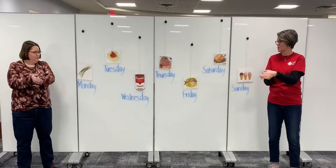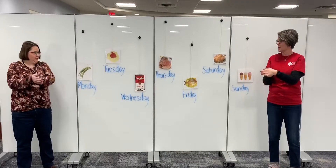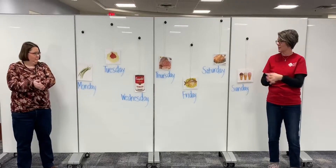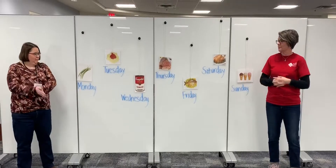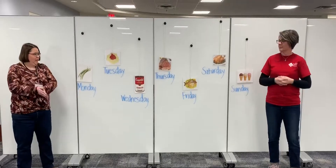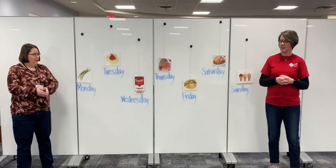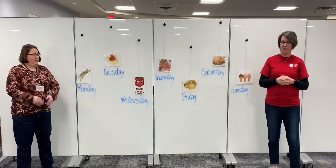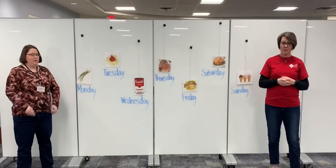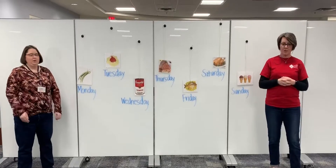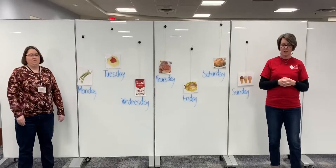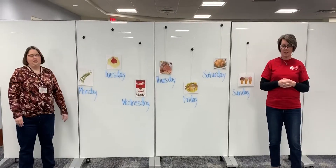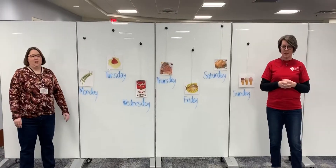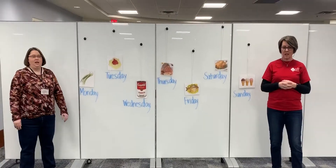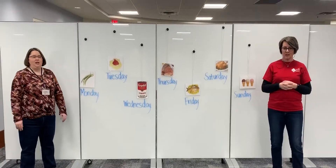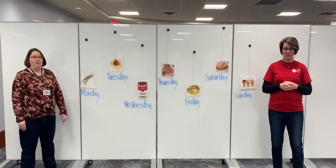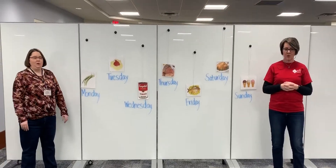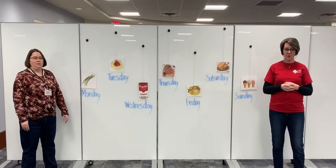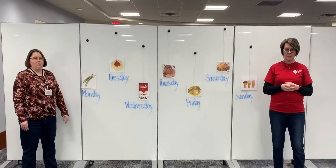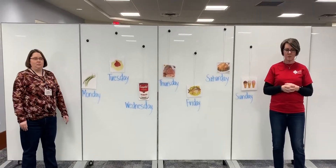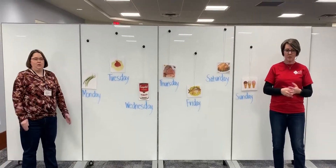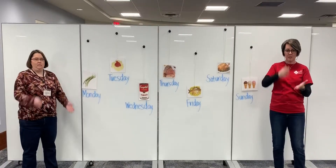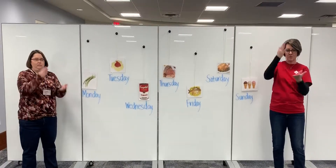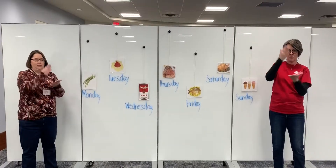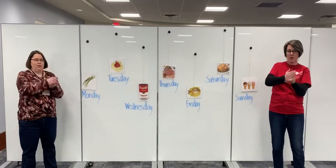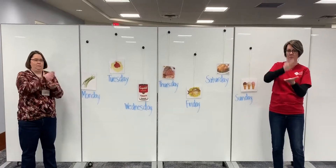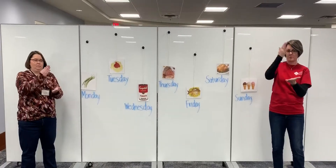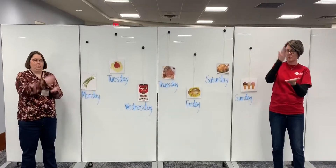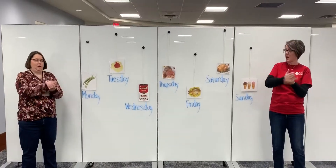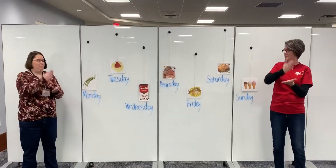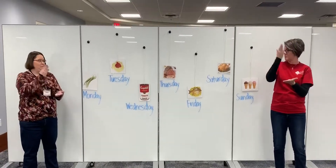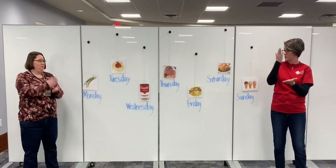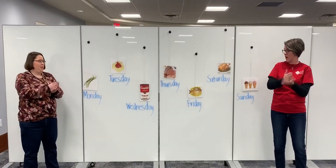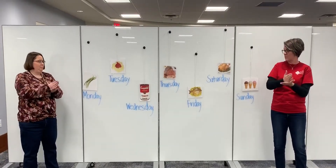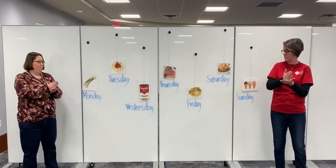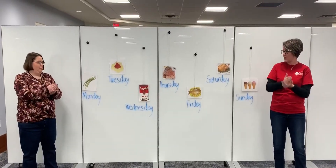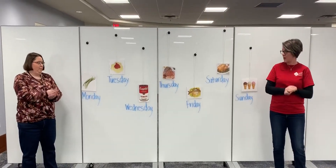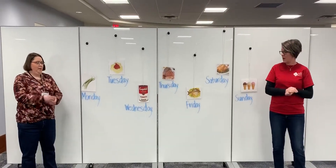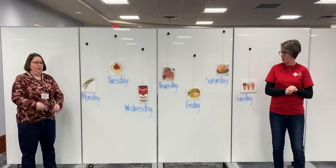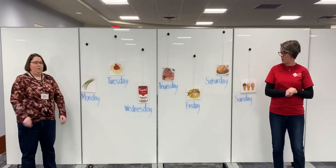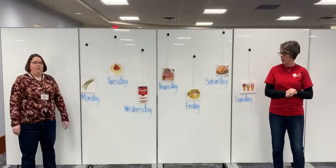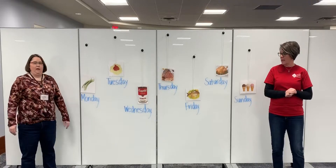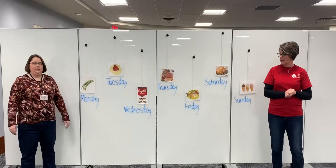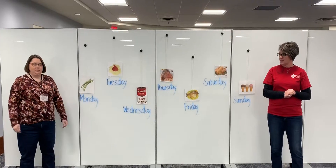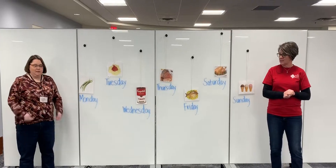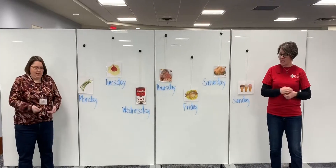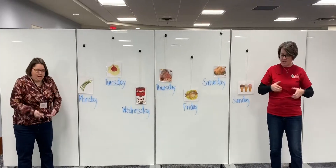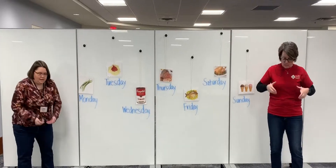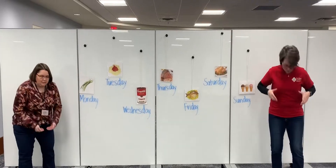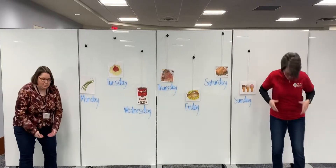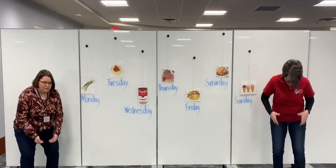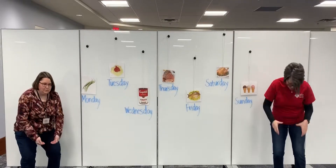Thursday roast beef. Thursday chop, chop, Wednesday soup.